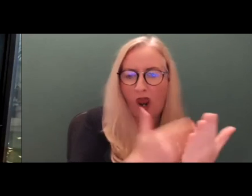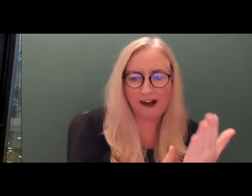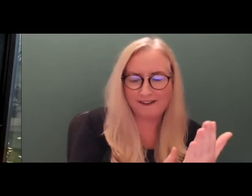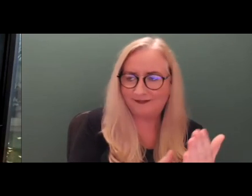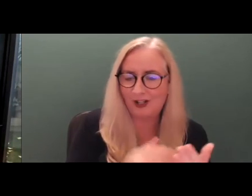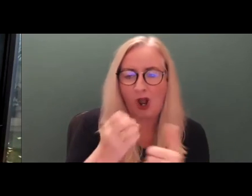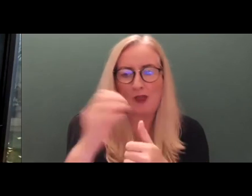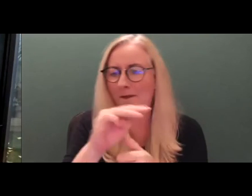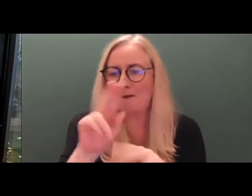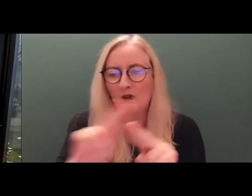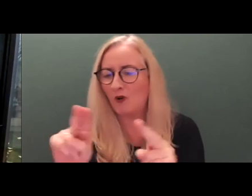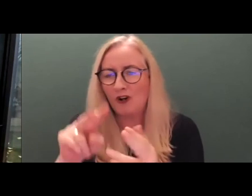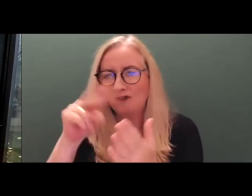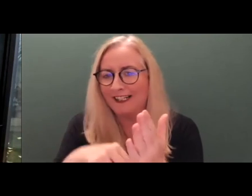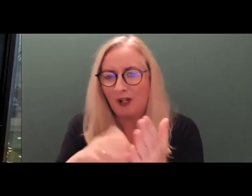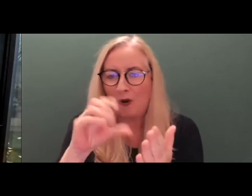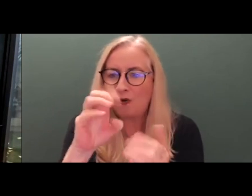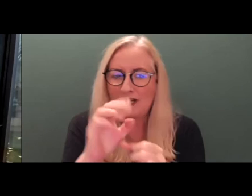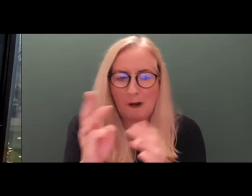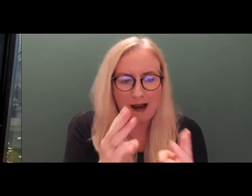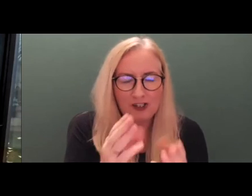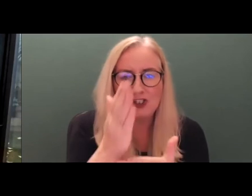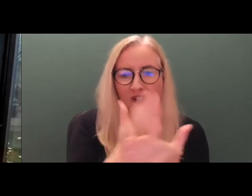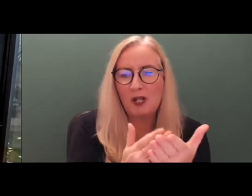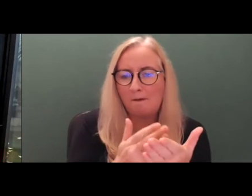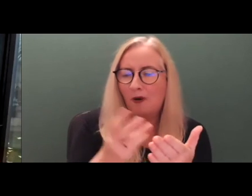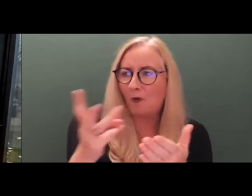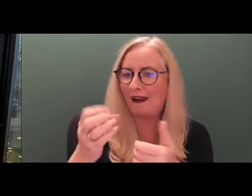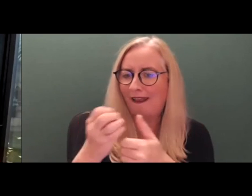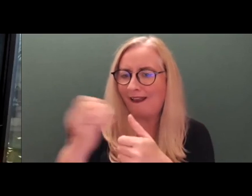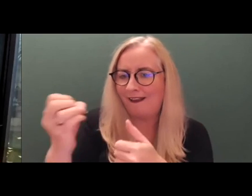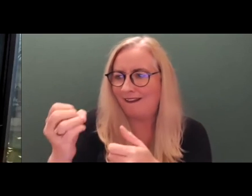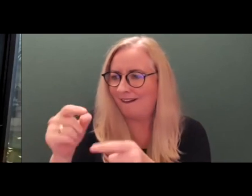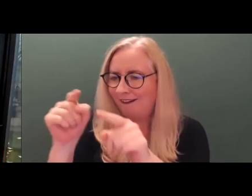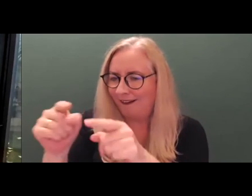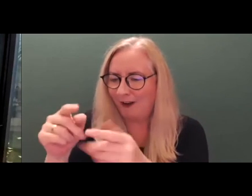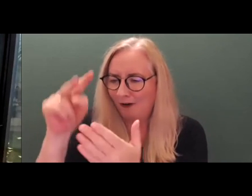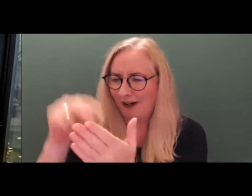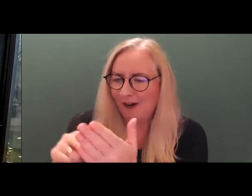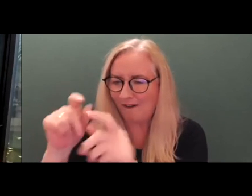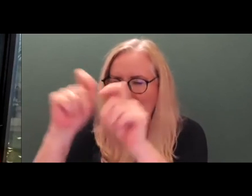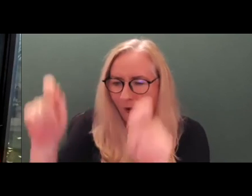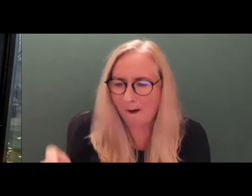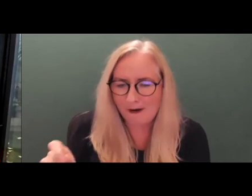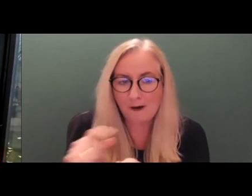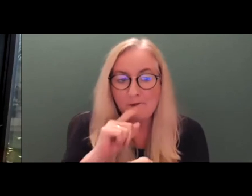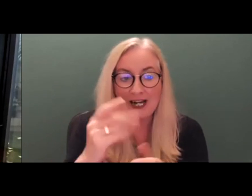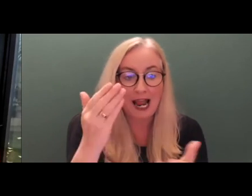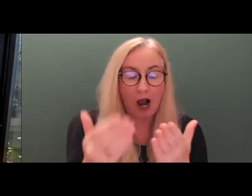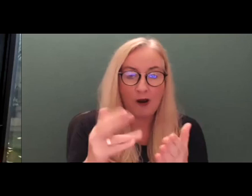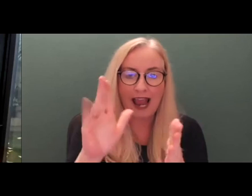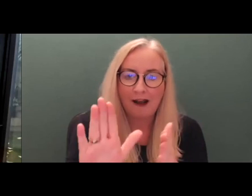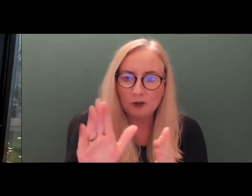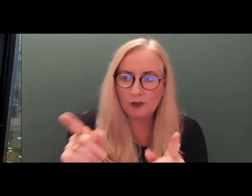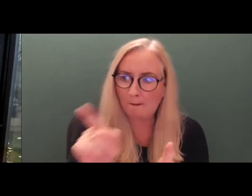practice, quite a few people might read some form which is half based on a code of practice. And so it's how you have continually going